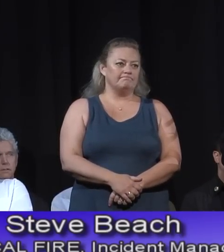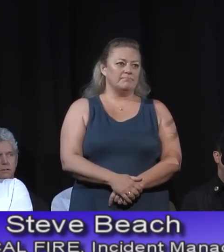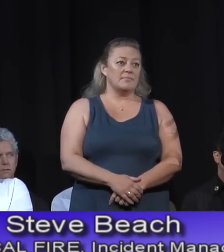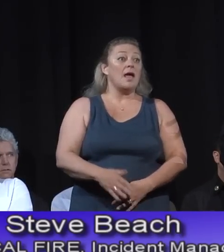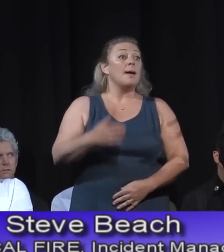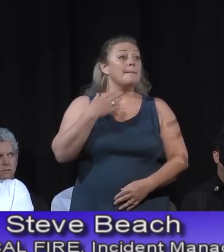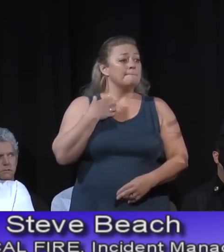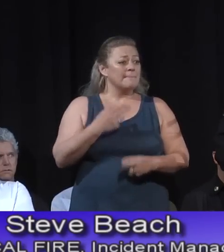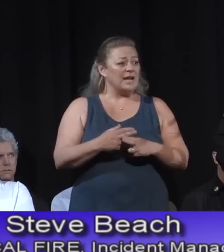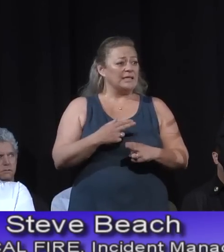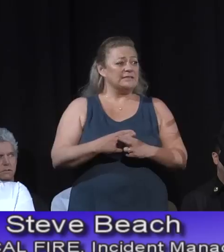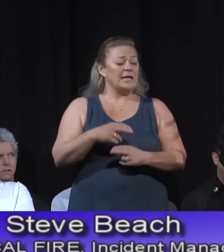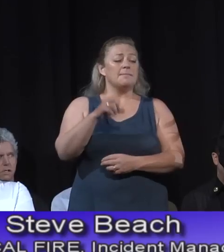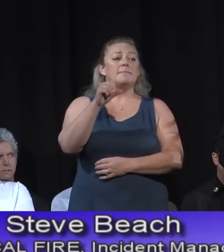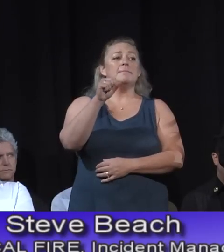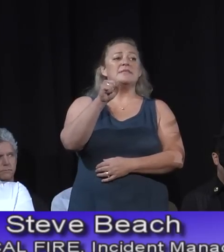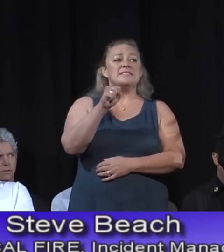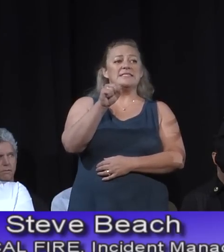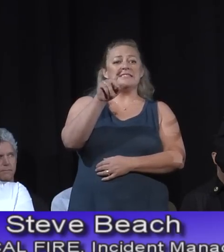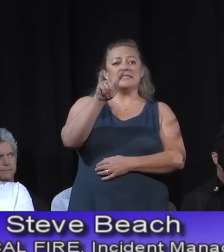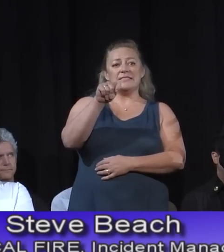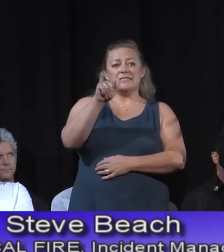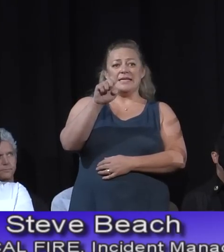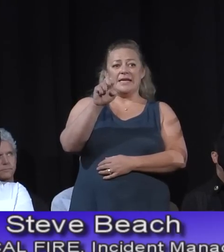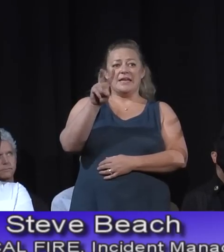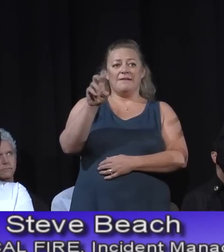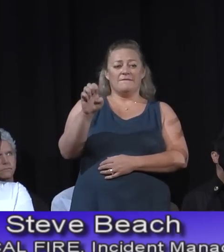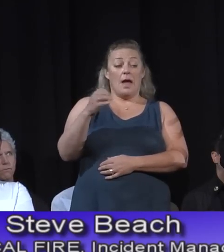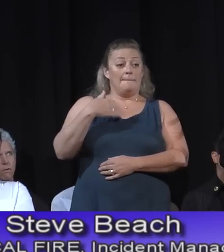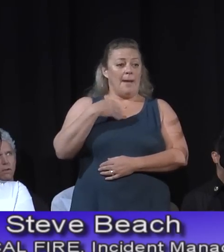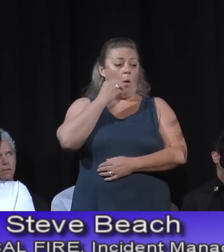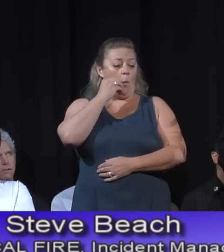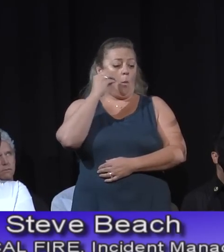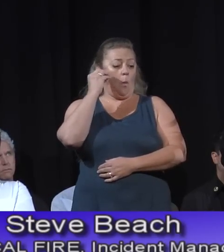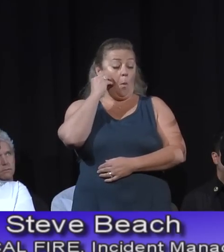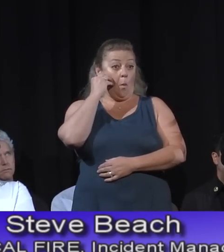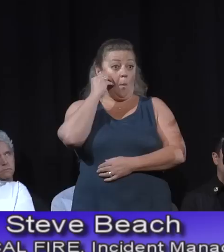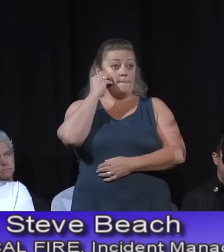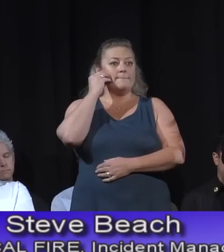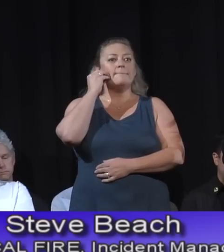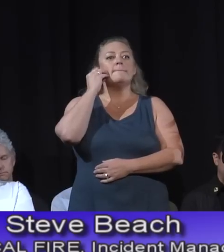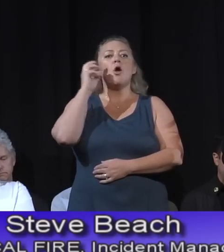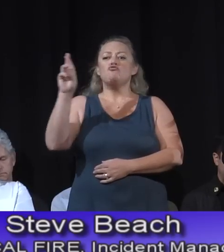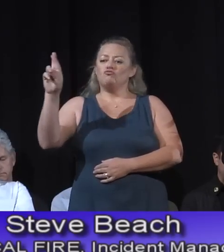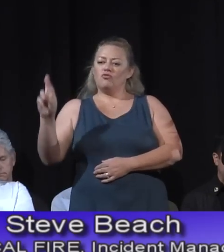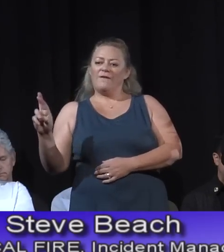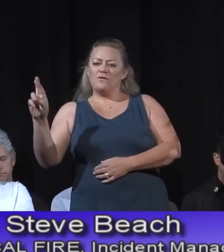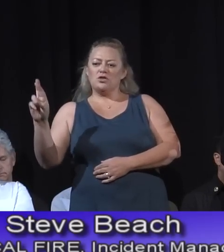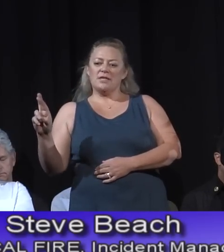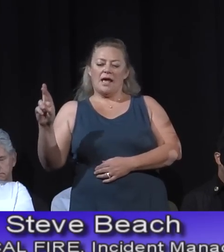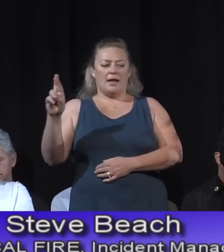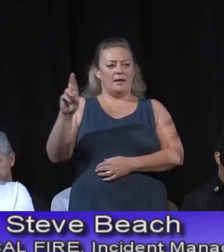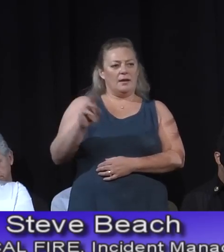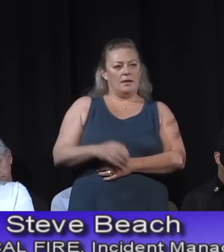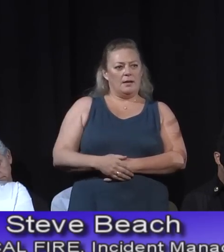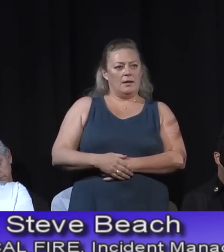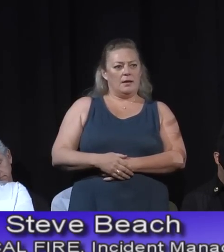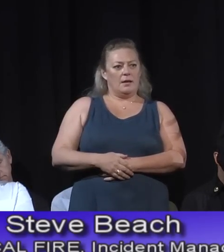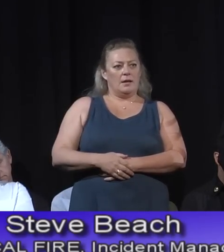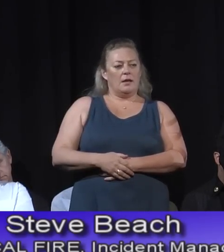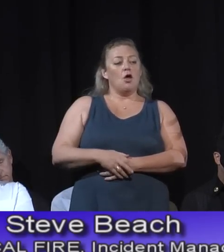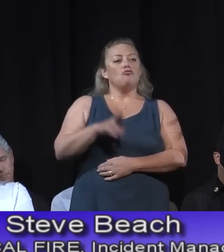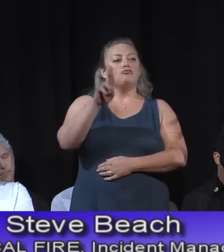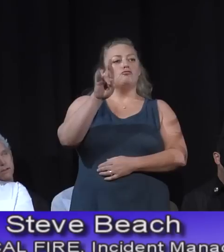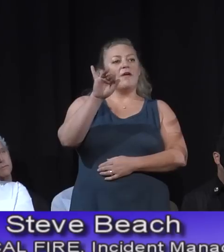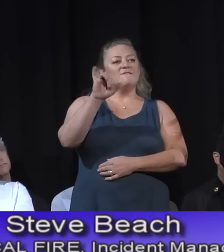My name is Steven Beach. I'm a Division Chief for Cal Fire. My home unit is in Riverside. That is where I work and that is where I live. I am